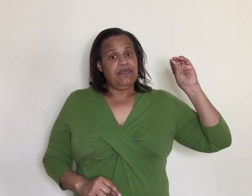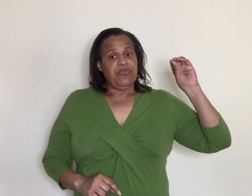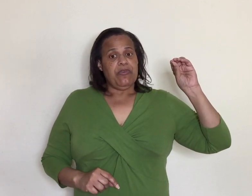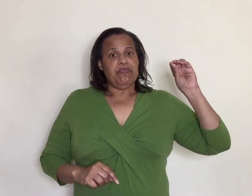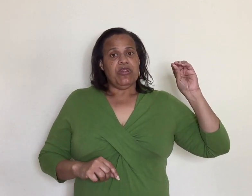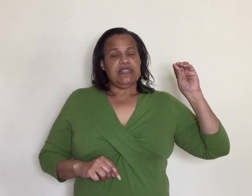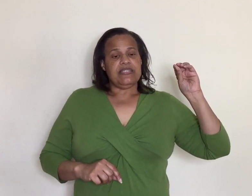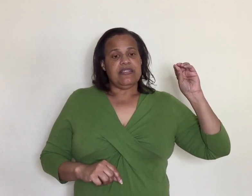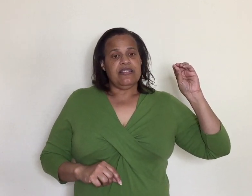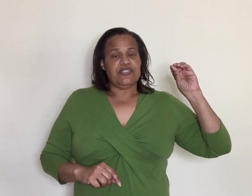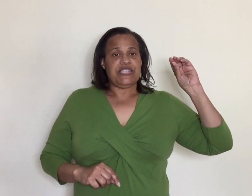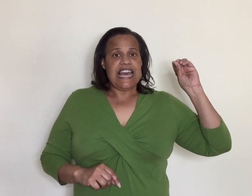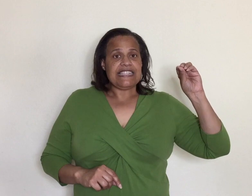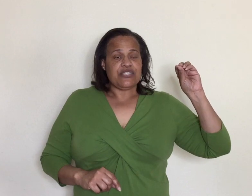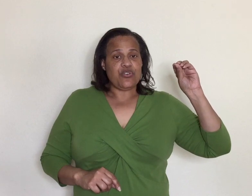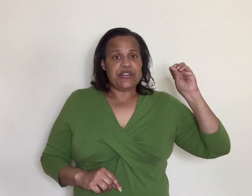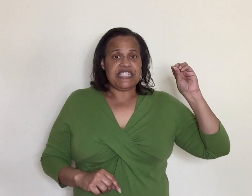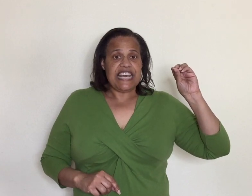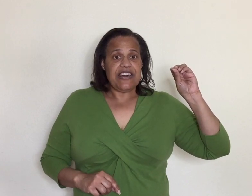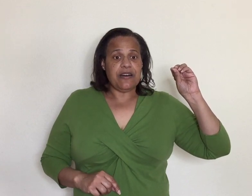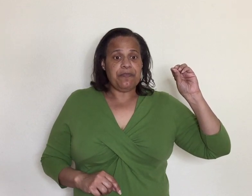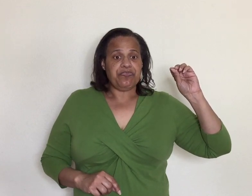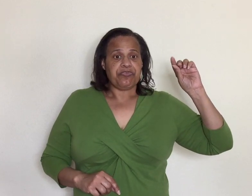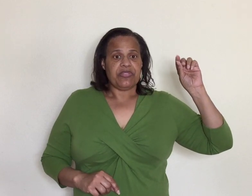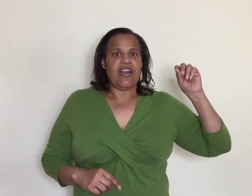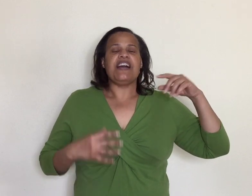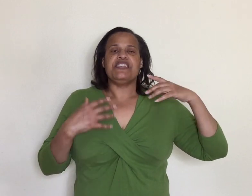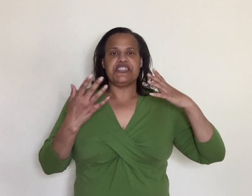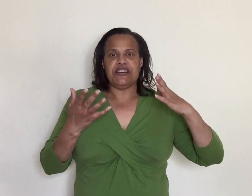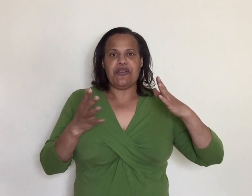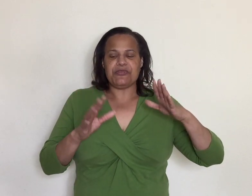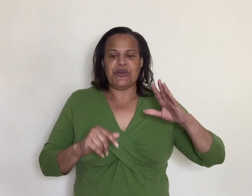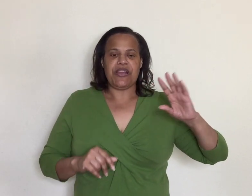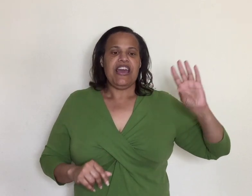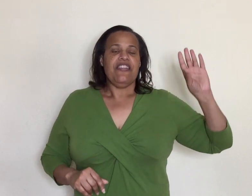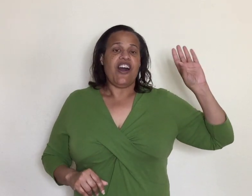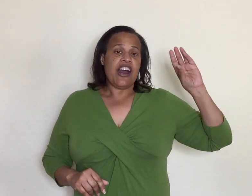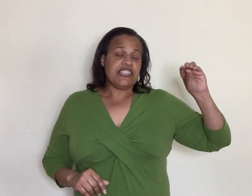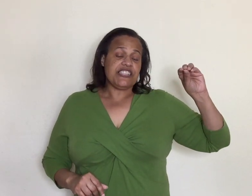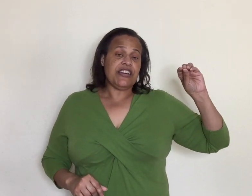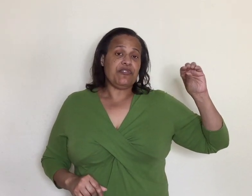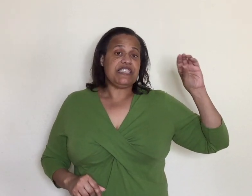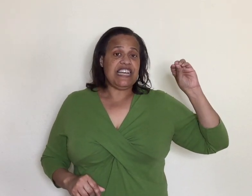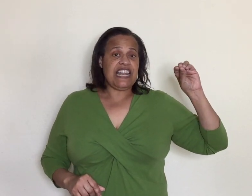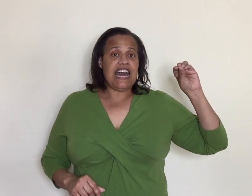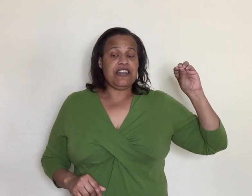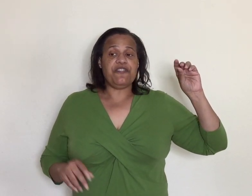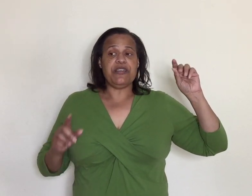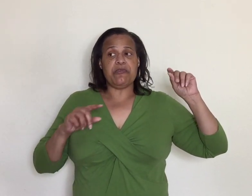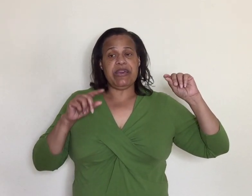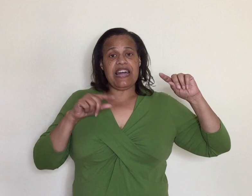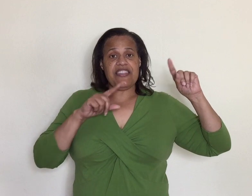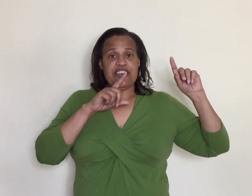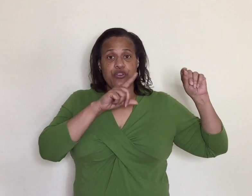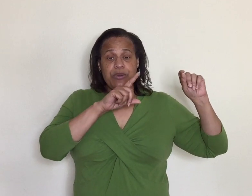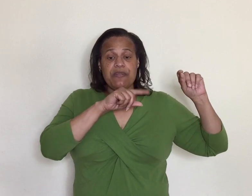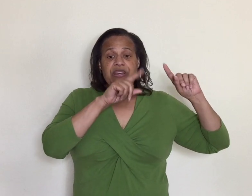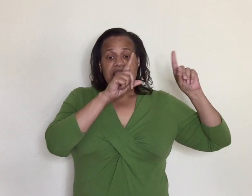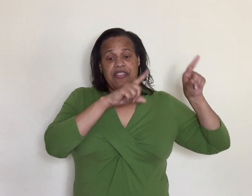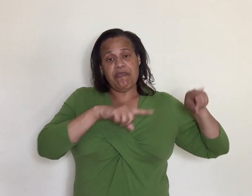their sats is starting to stay up the oxygen level I'm sorry the oxygen level is staying high enough for them to be out of that unit and they